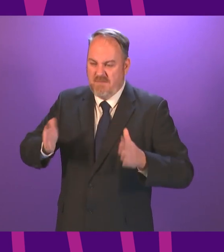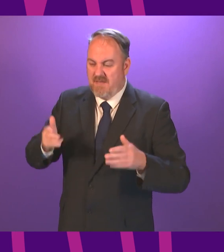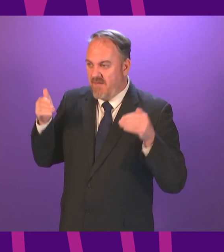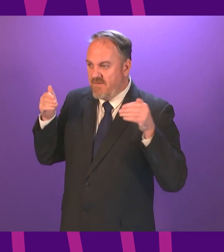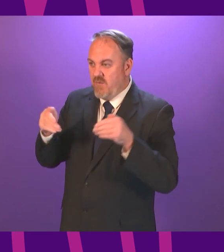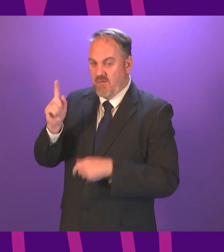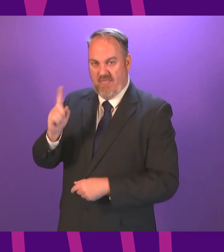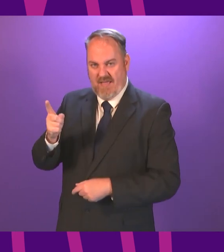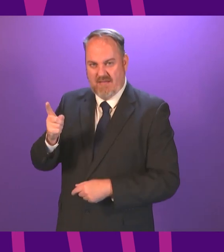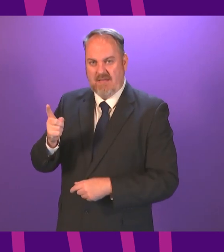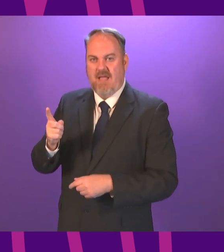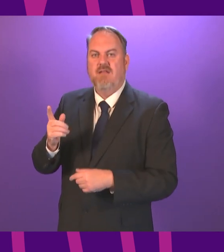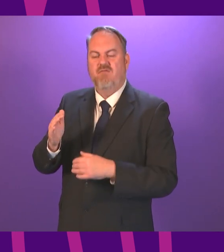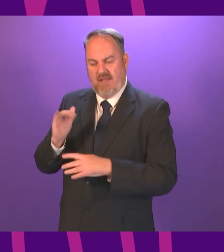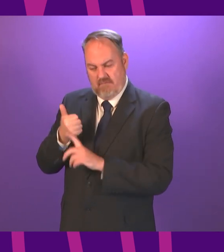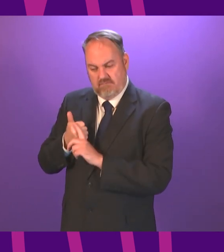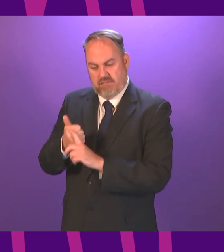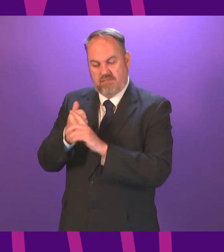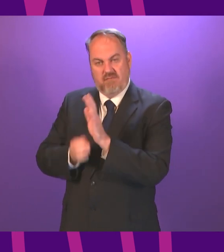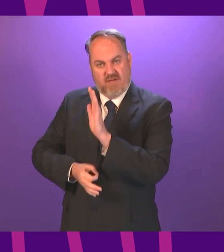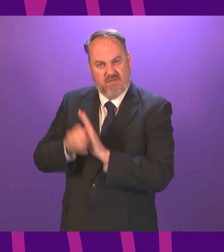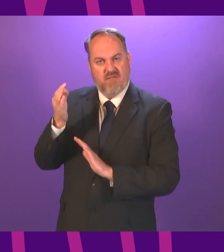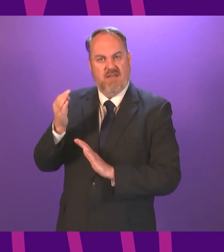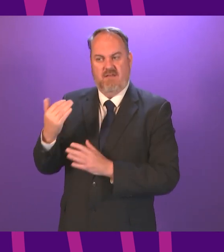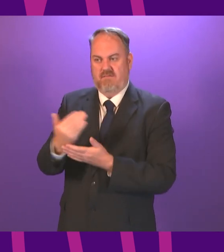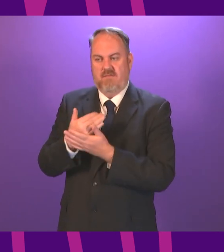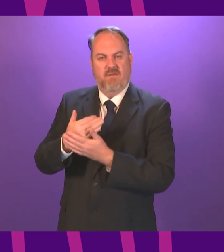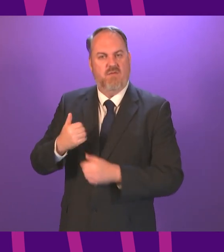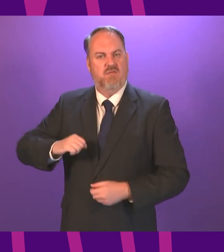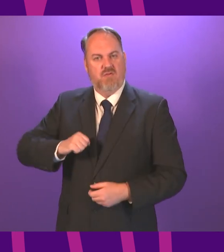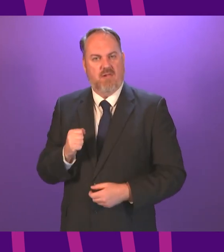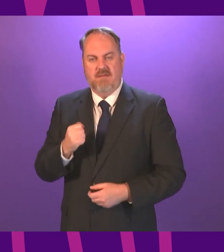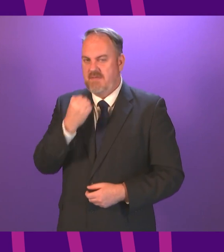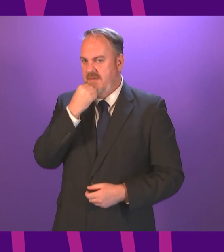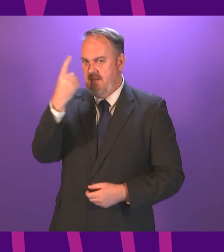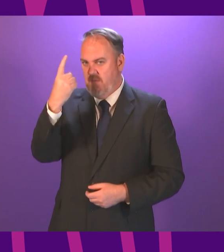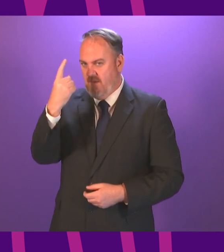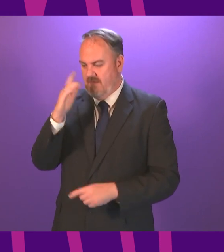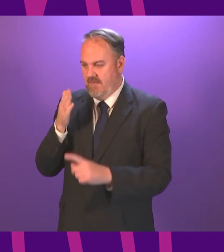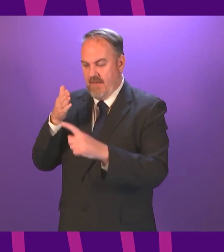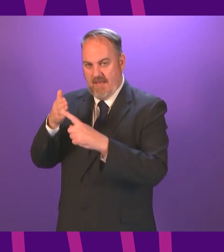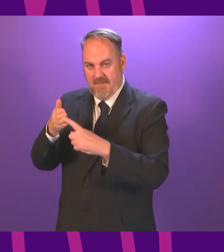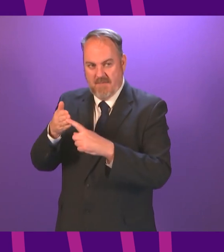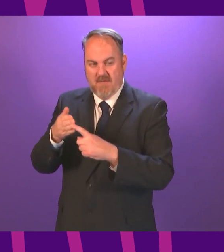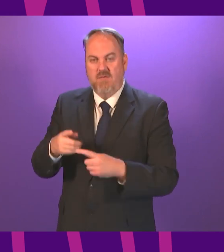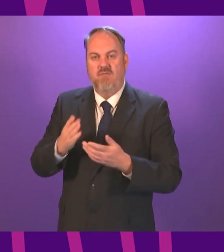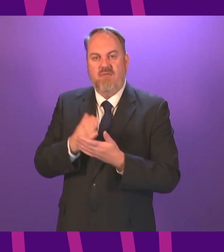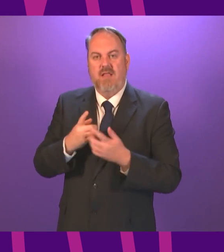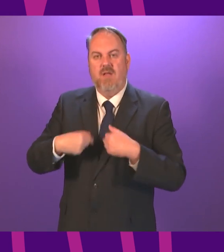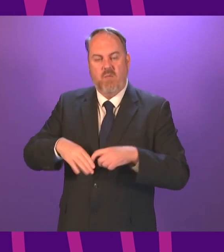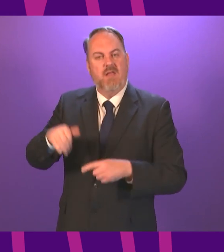rebuilding Scotland the differences in political opinion in this chamber are stark and we all know that